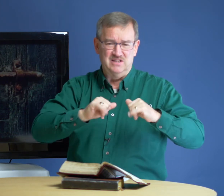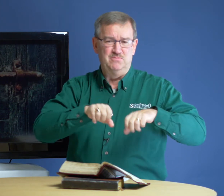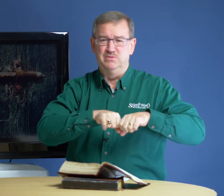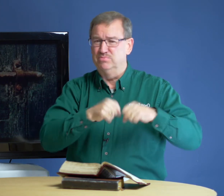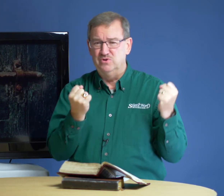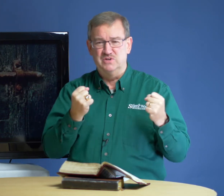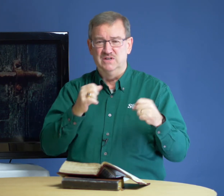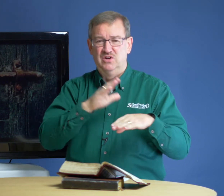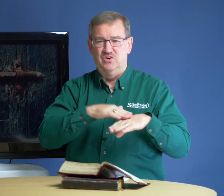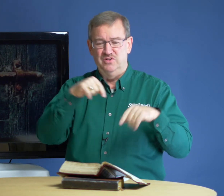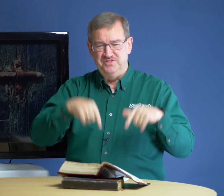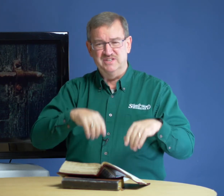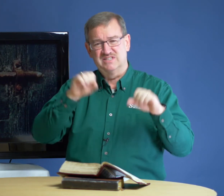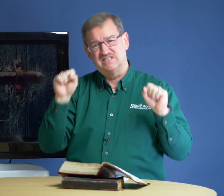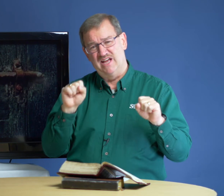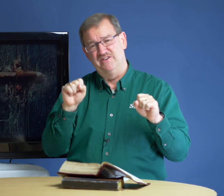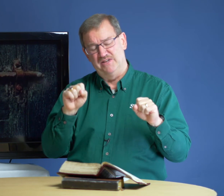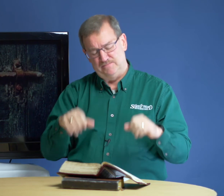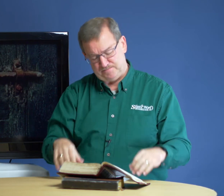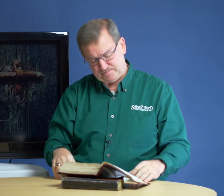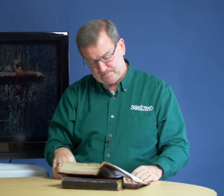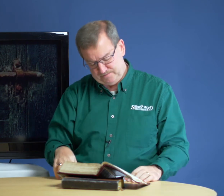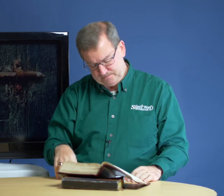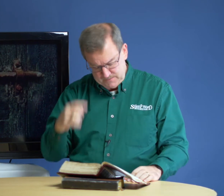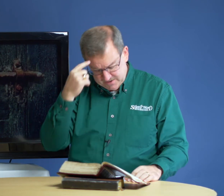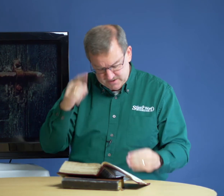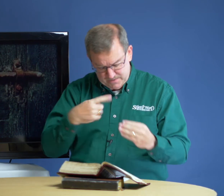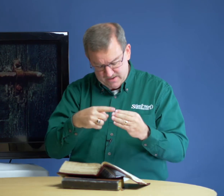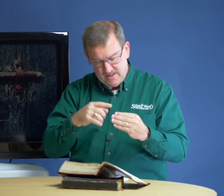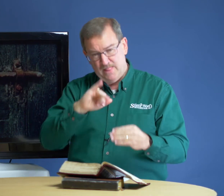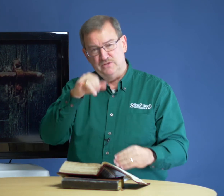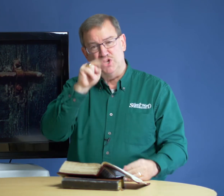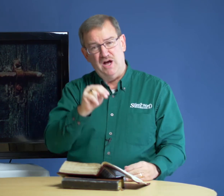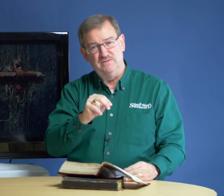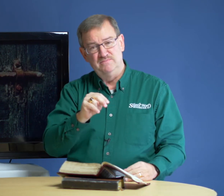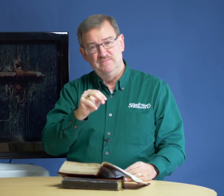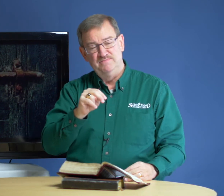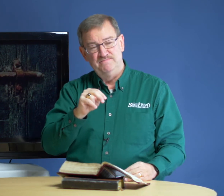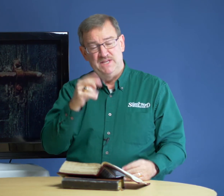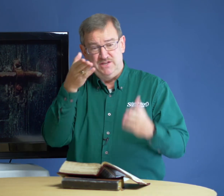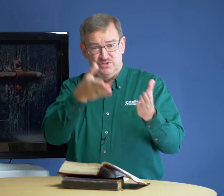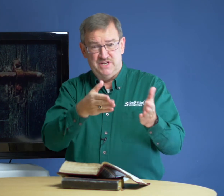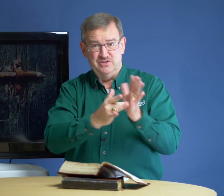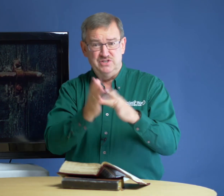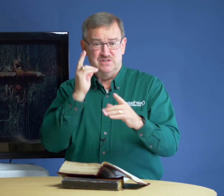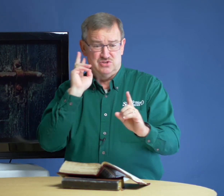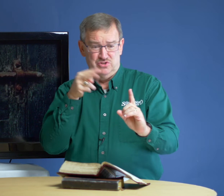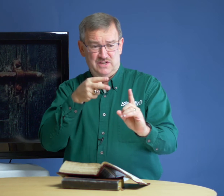have been broken on this Saturday. I think about John. He was there. Jesus looked at